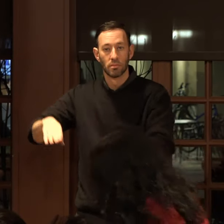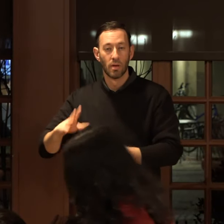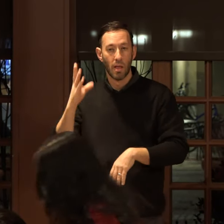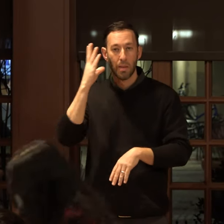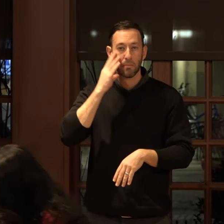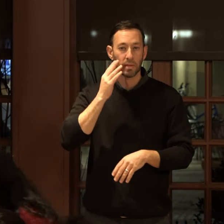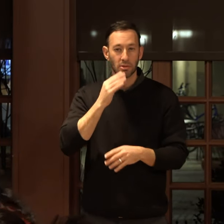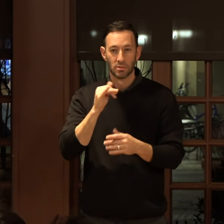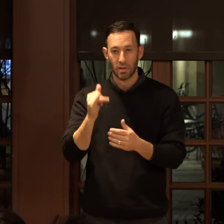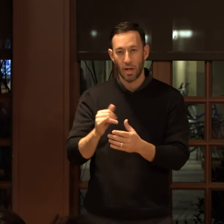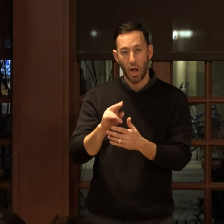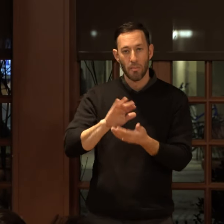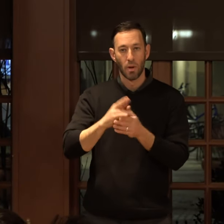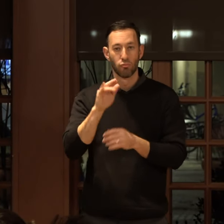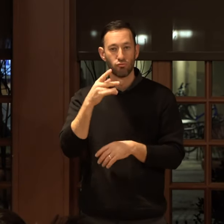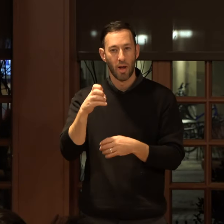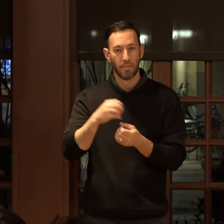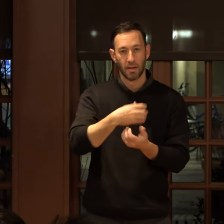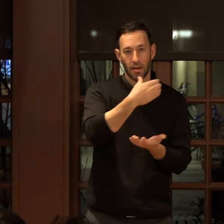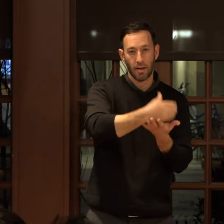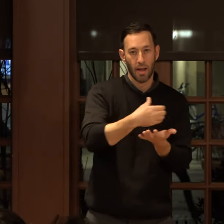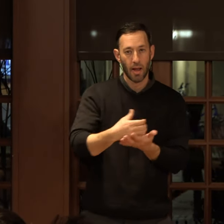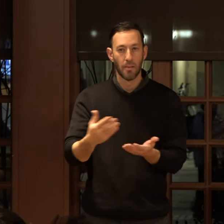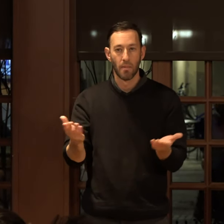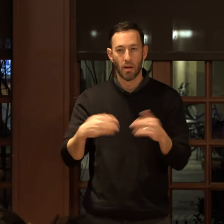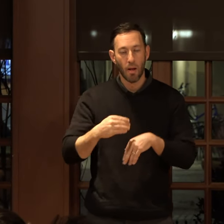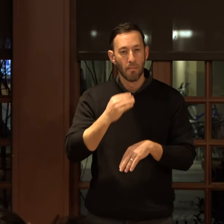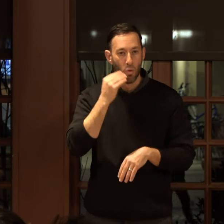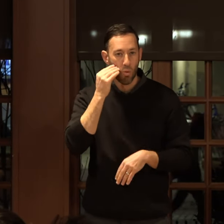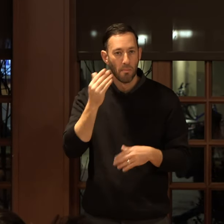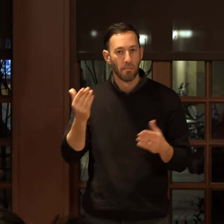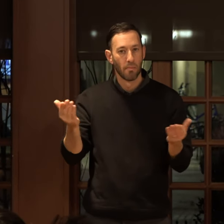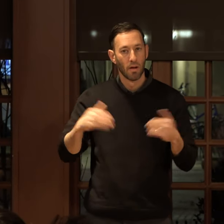cans. Come home. Come home.